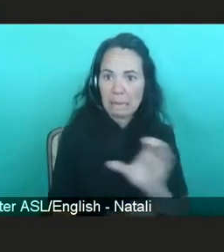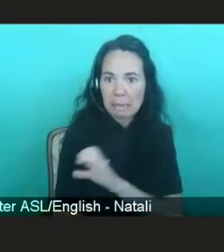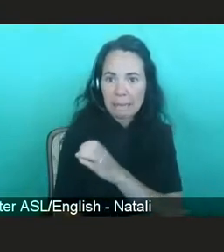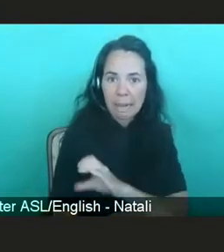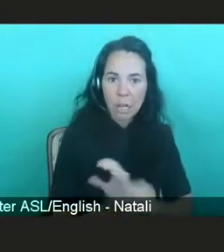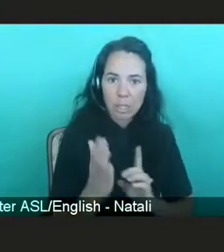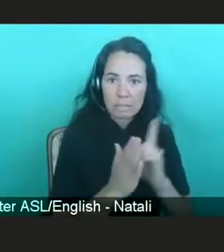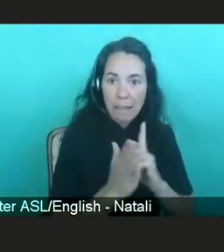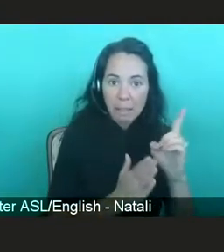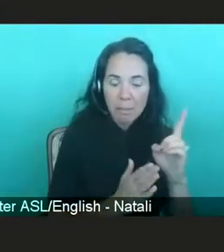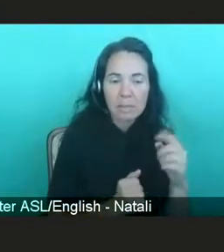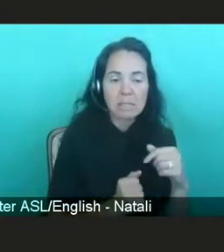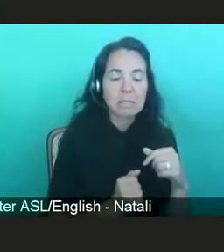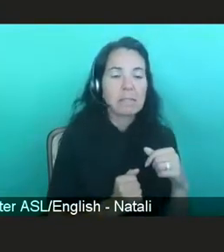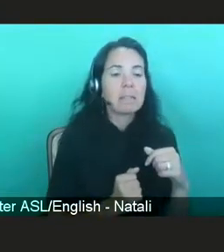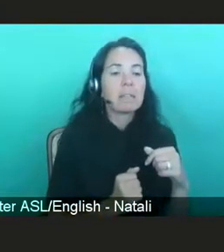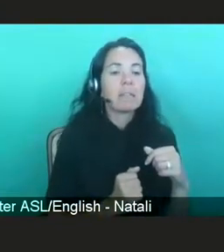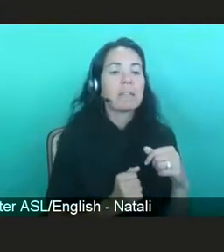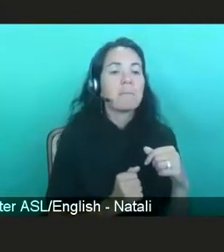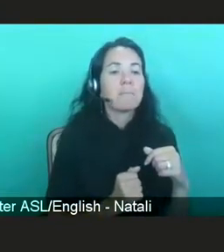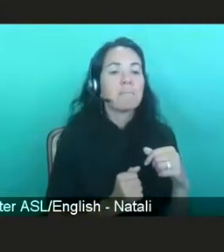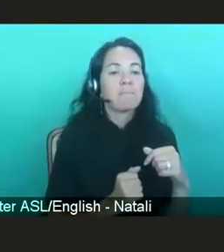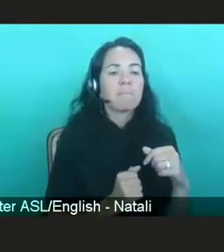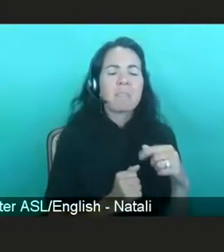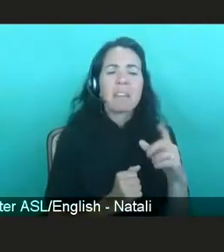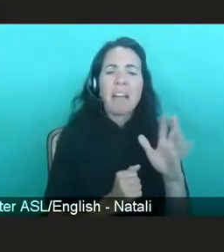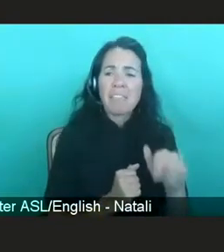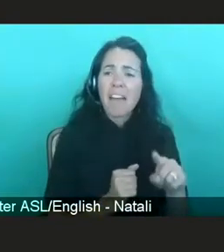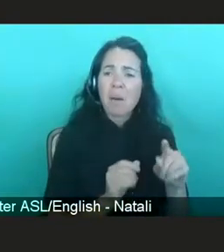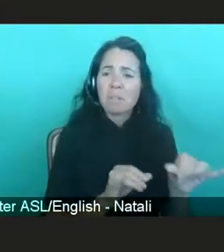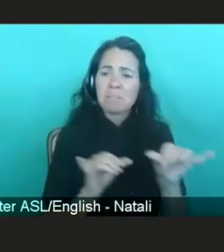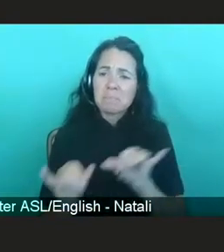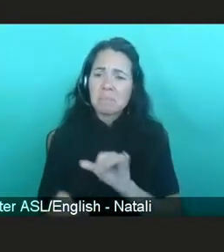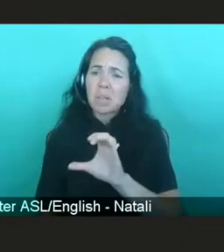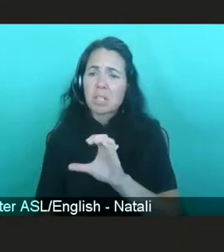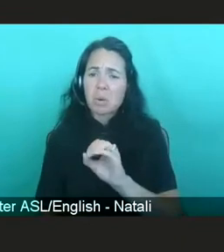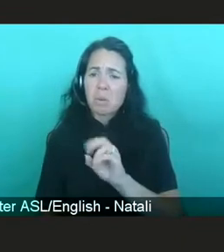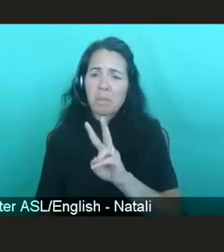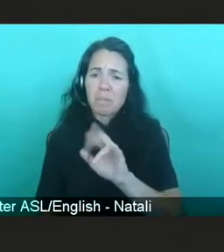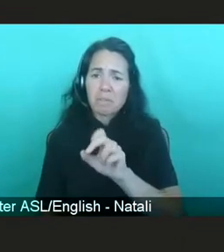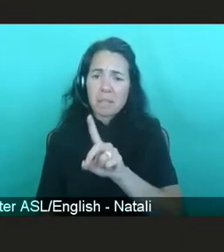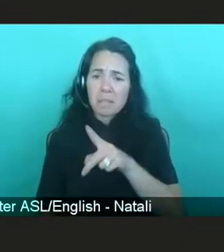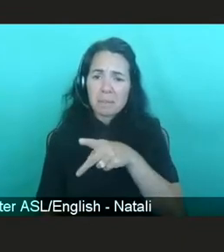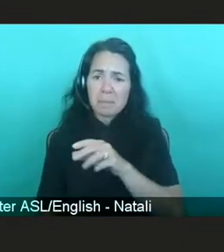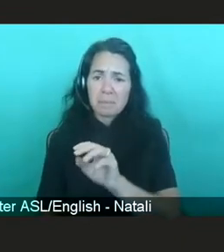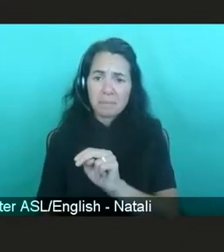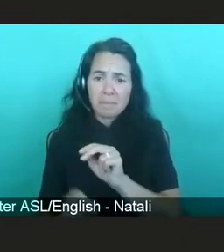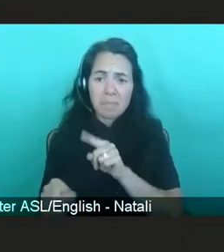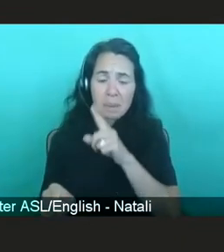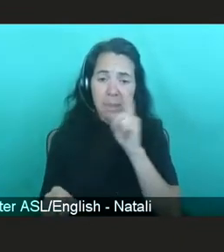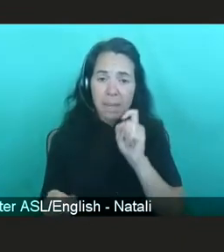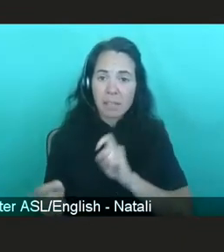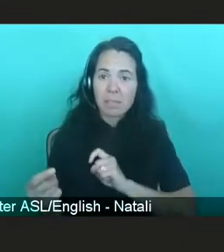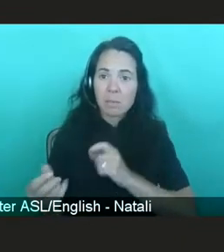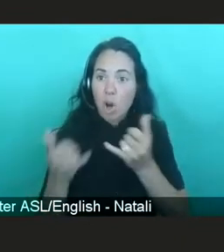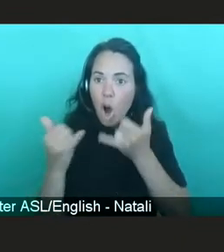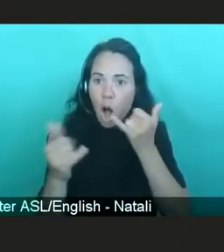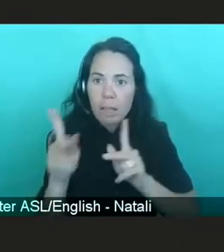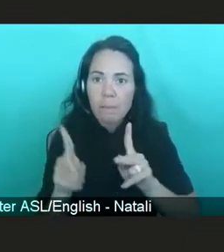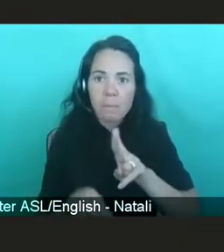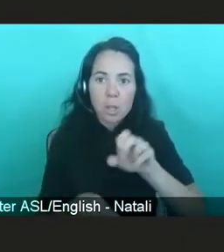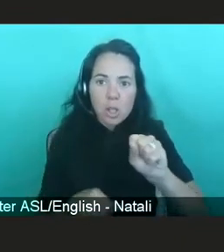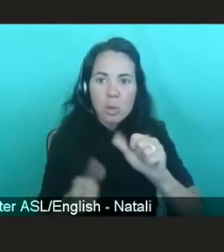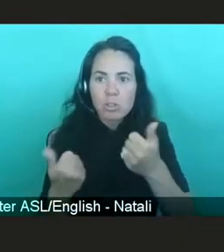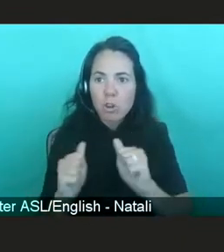And it was very similar to the COVID-PN in the sense of calling the academic investigators in the United States, getting together and trying to